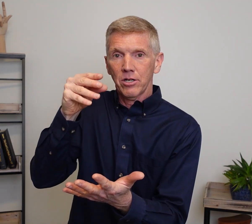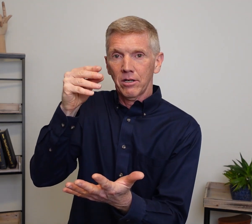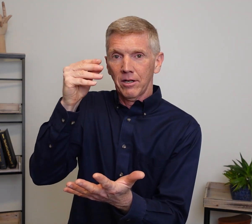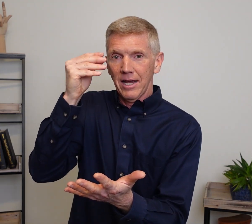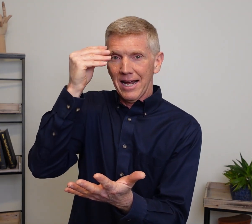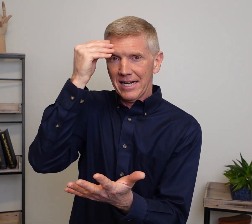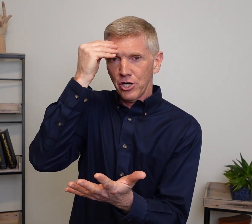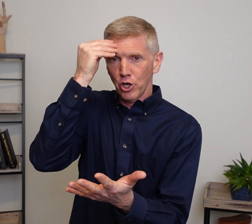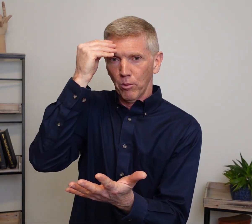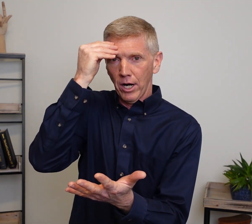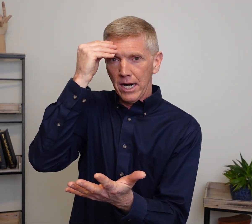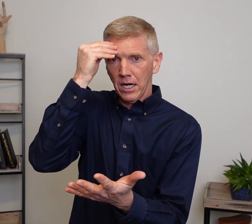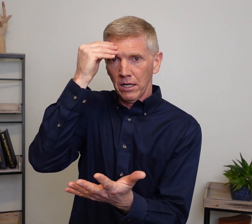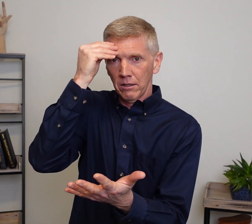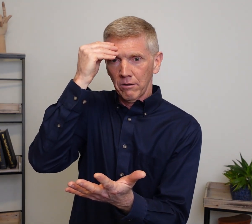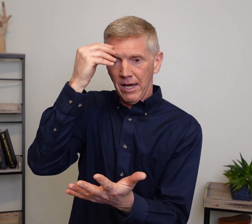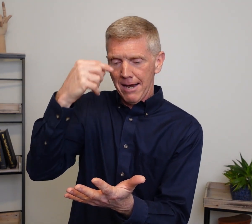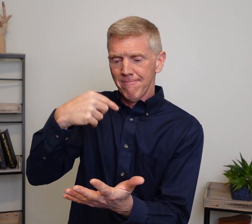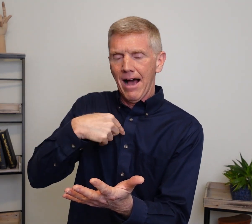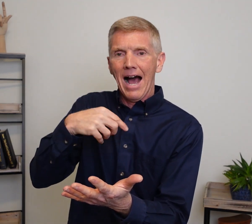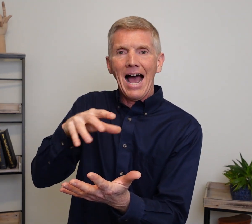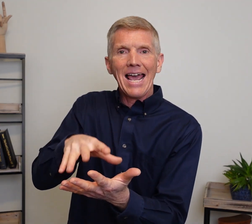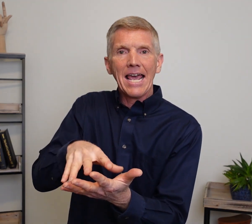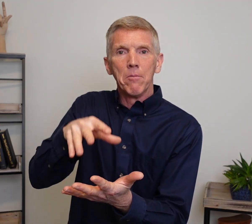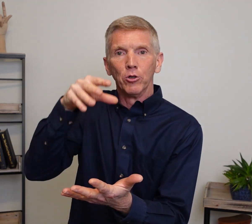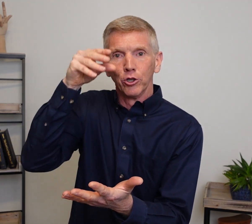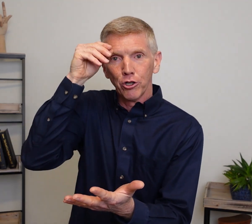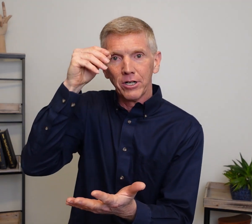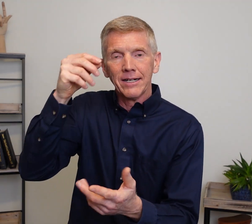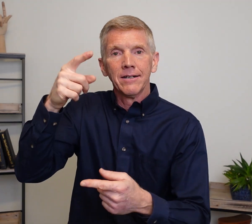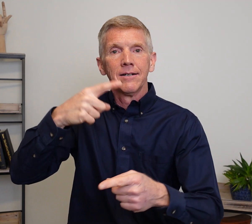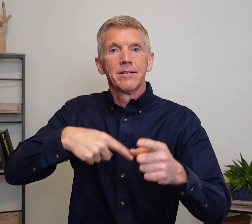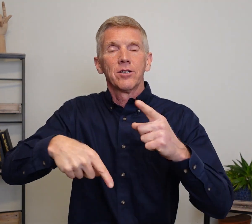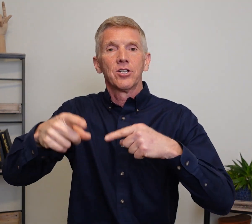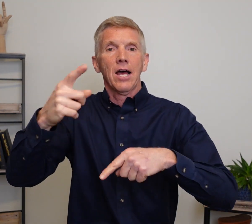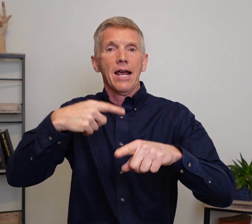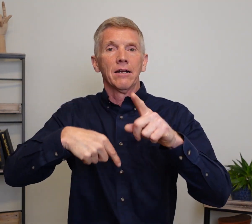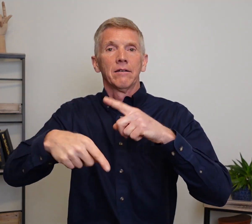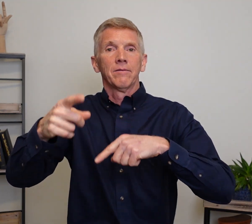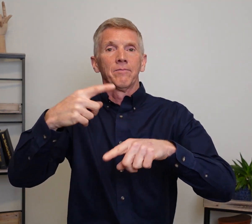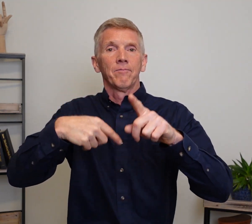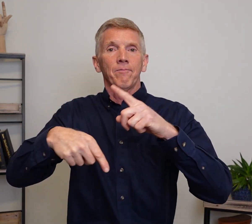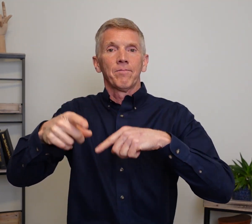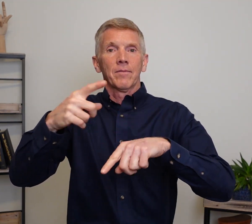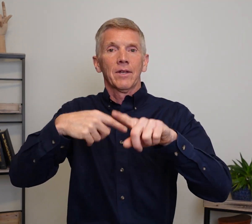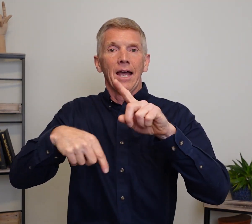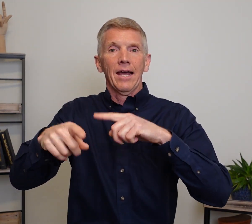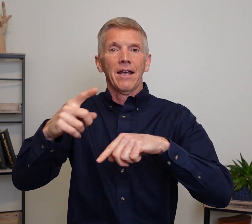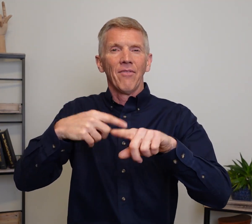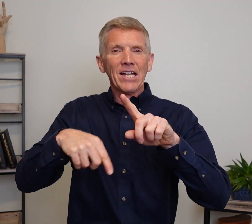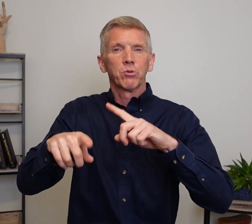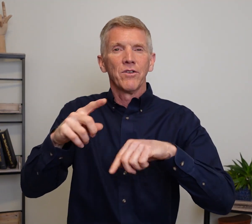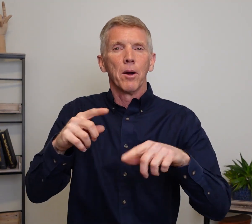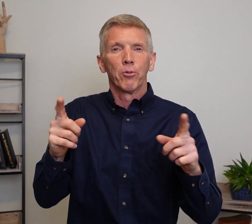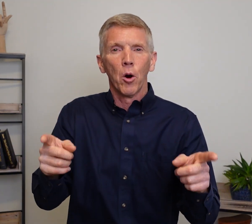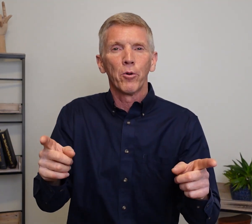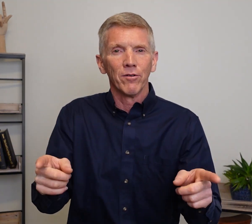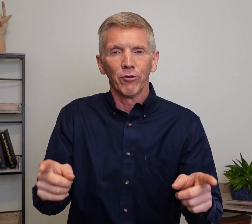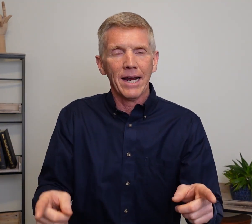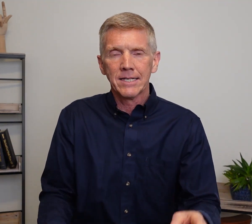and into your brain. Okay. I am learning to sign. Okay. And that's really the appropriate phrase.